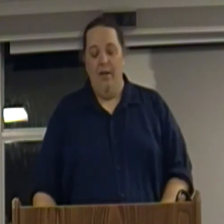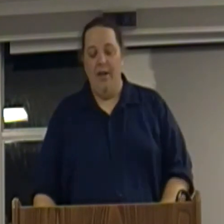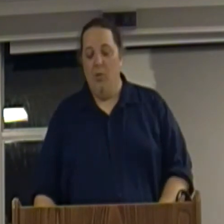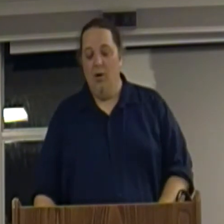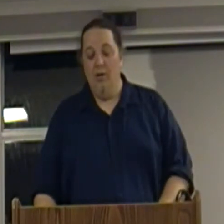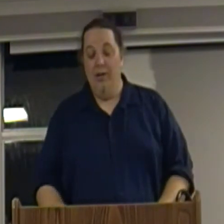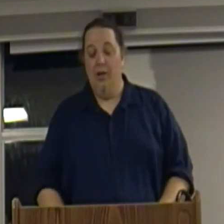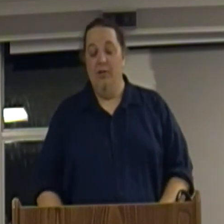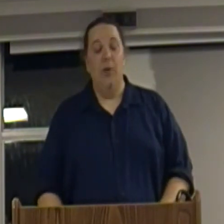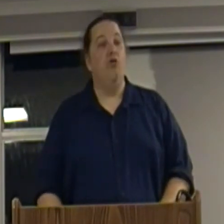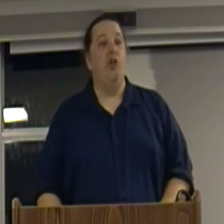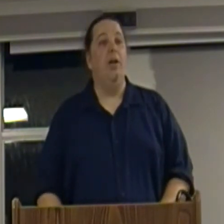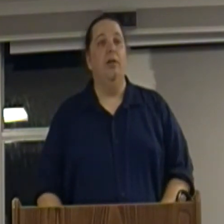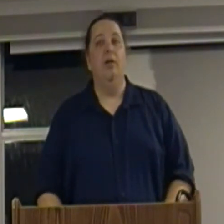they were, you know, they were shunned.